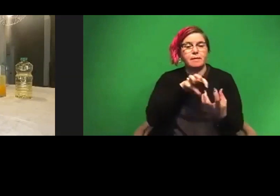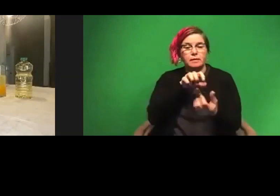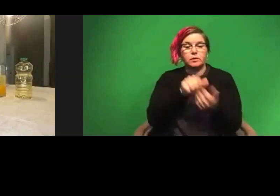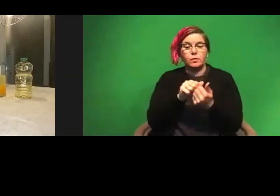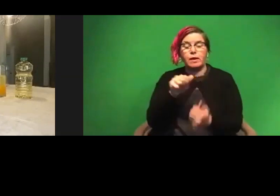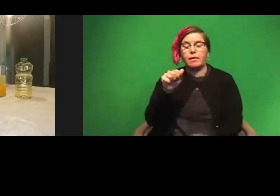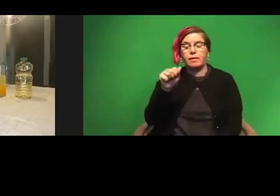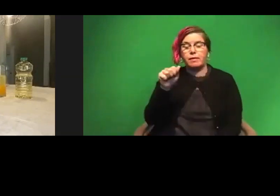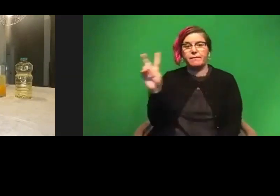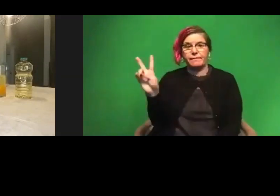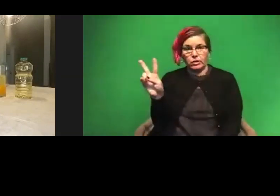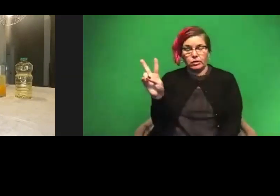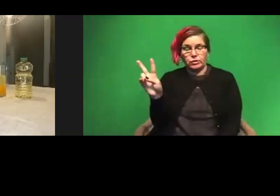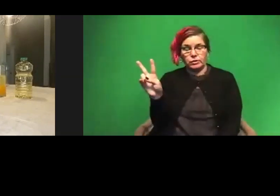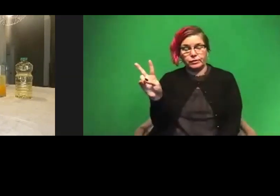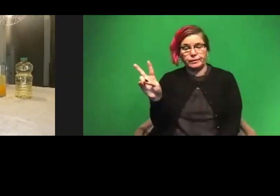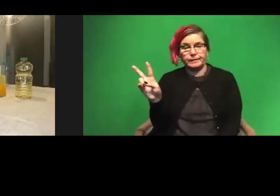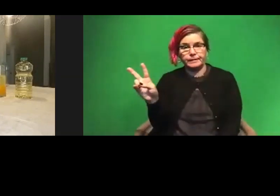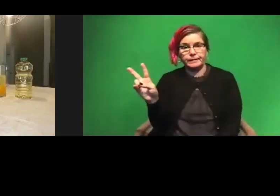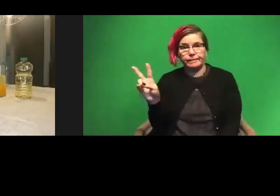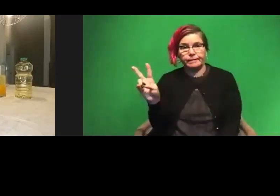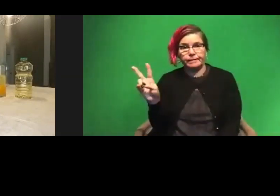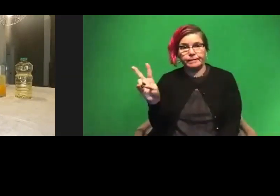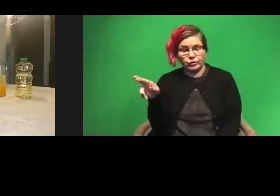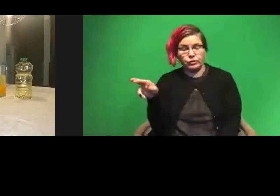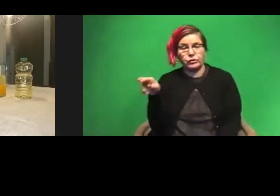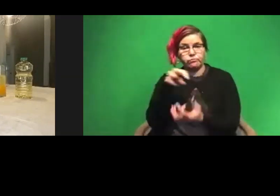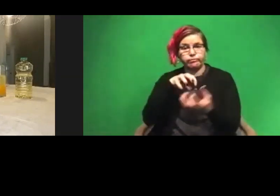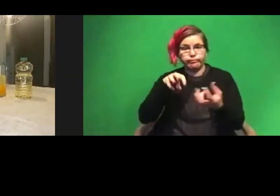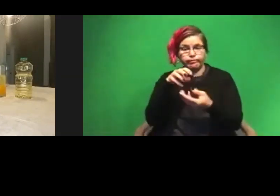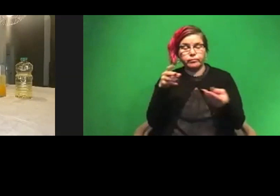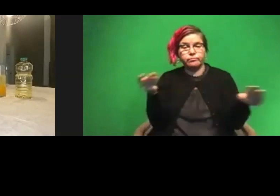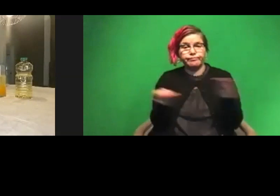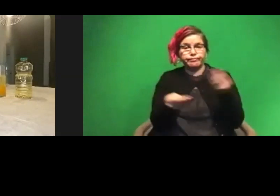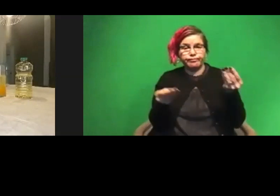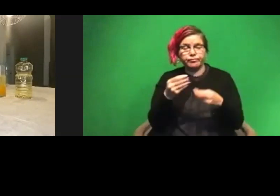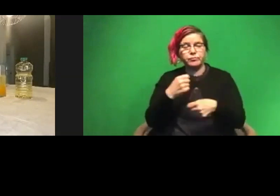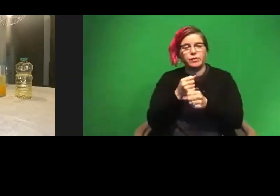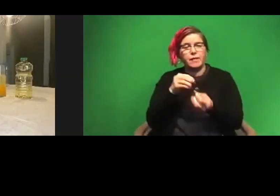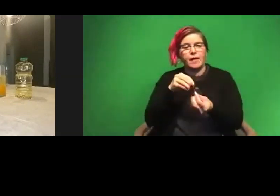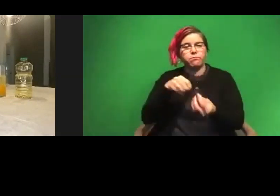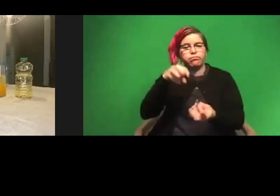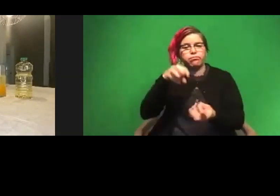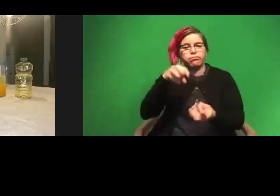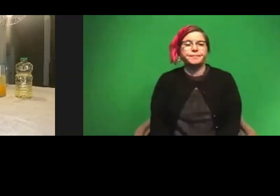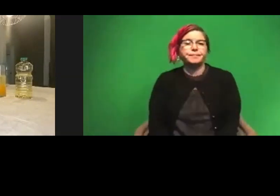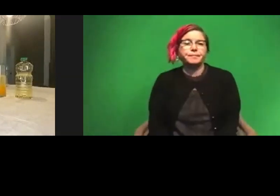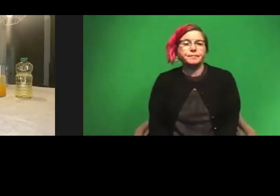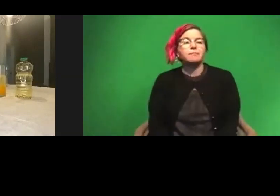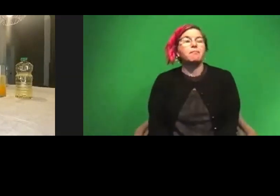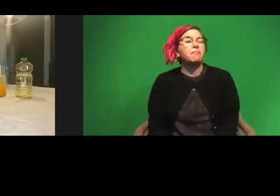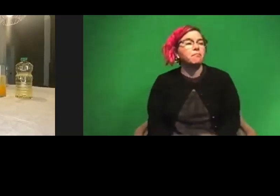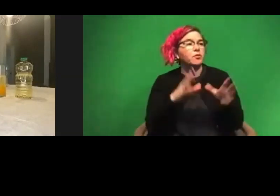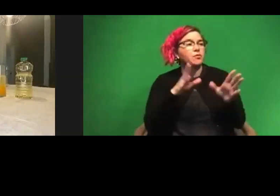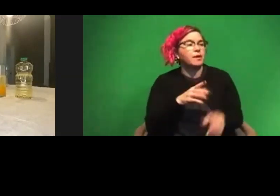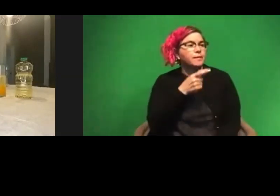the, um, sorry, what's mixing in the vinegar and it's creating that bubble effect. Great. Um, for